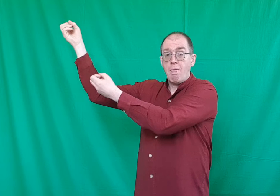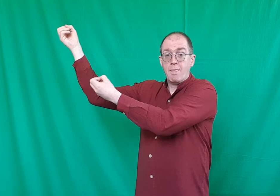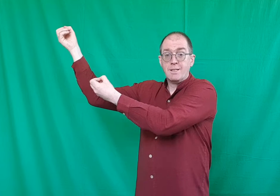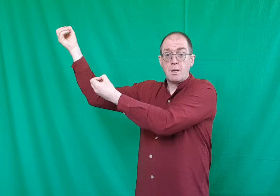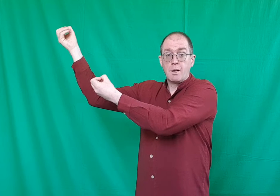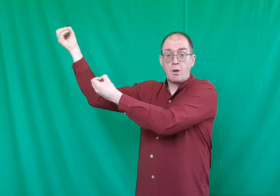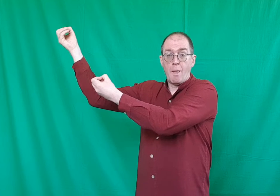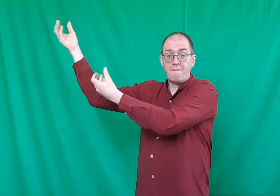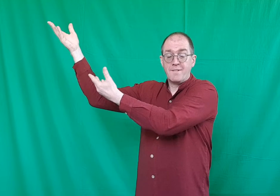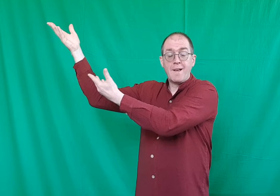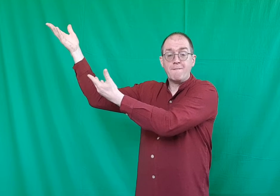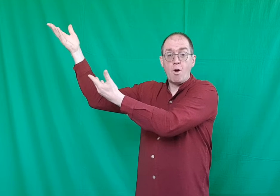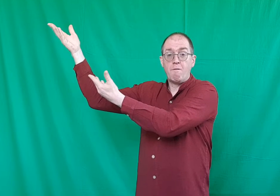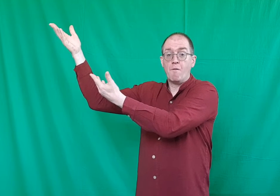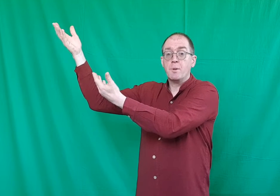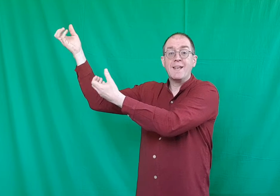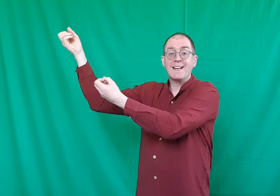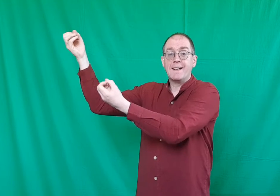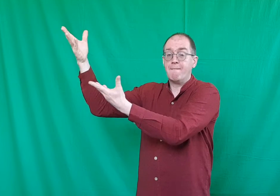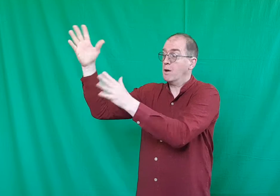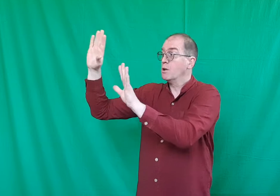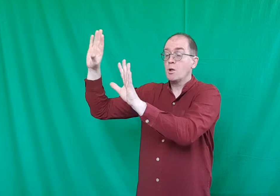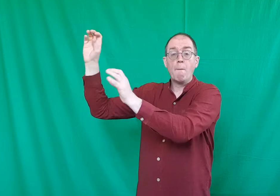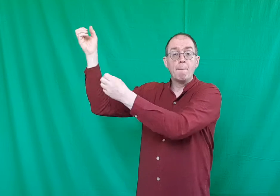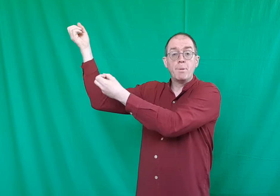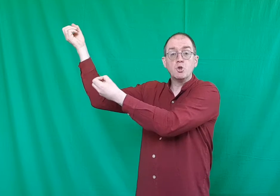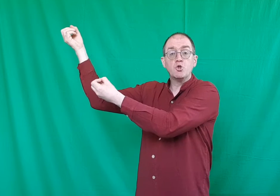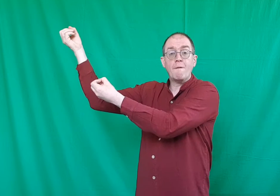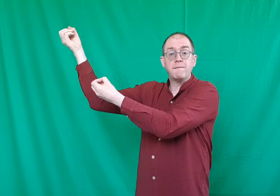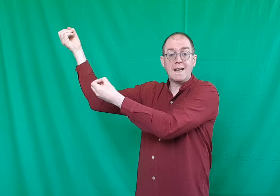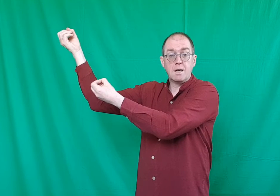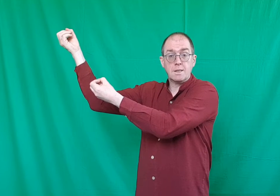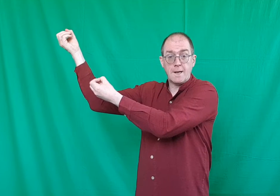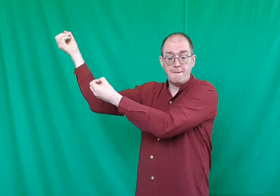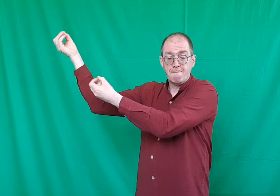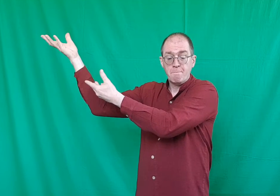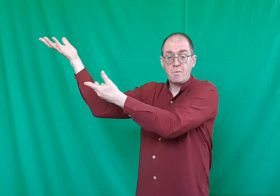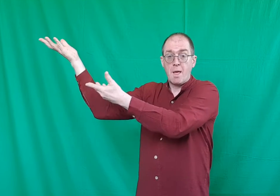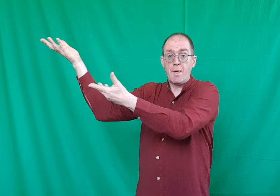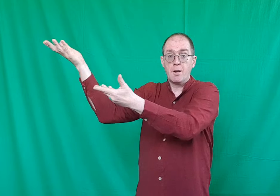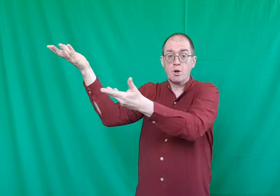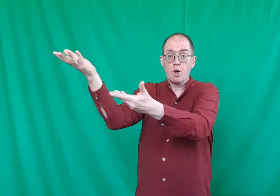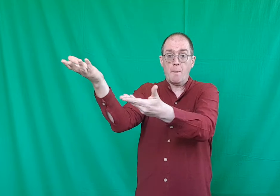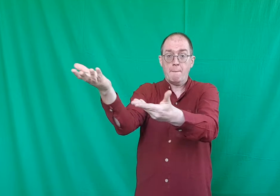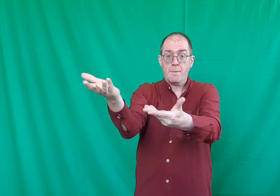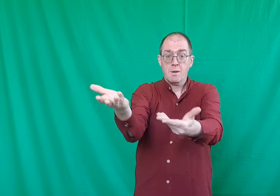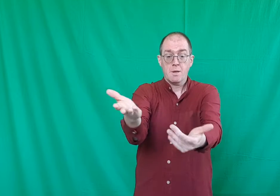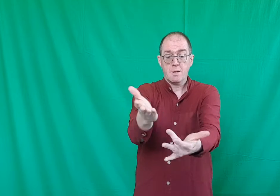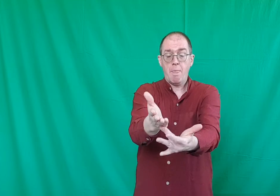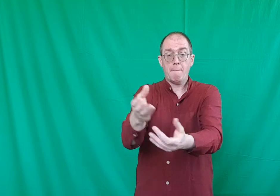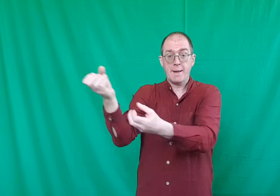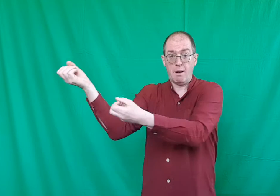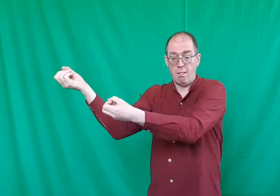this gift of love is being given. So, put your fingers in. And then come to the middle.